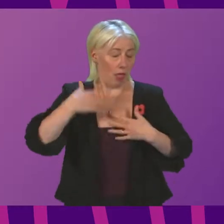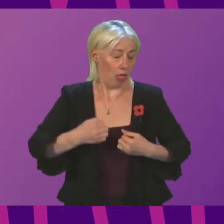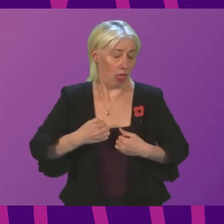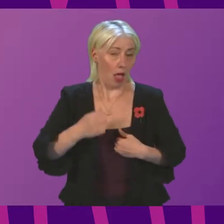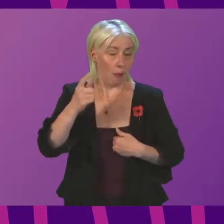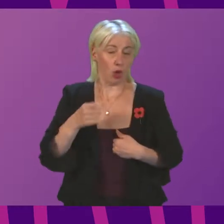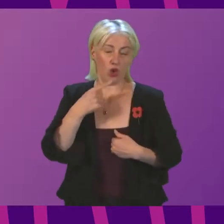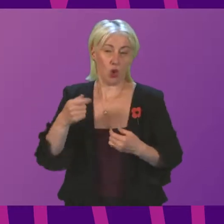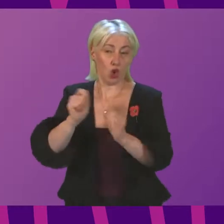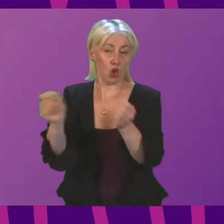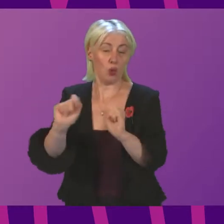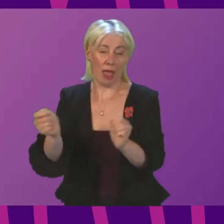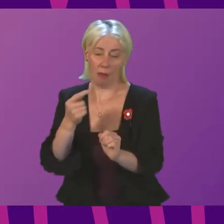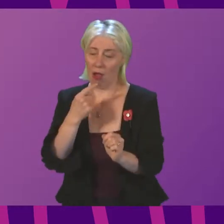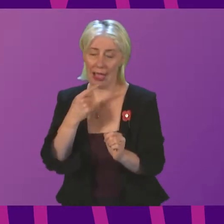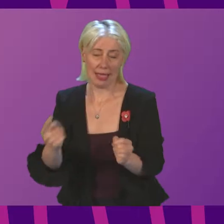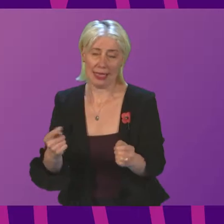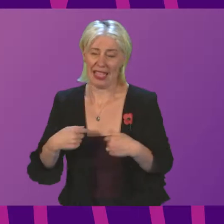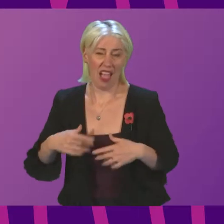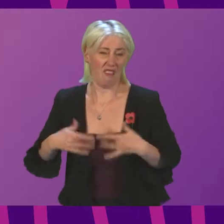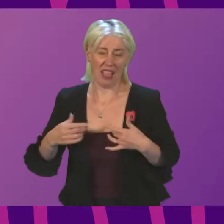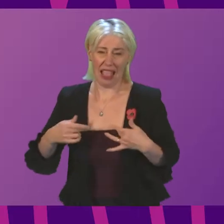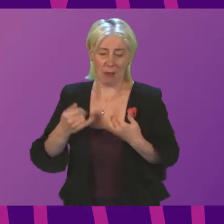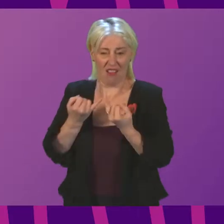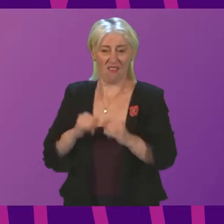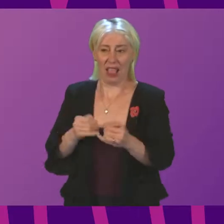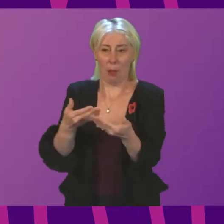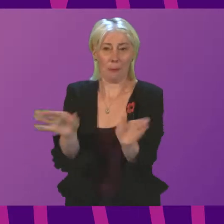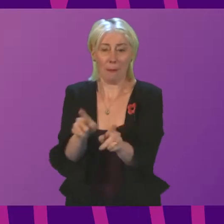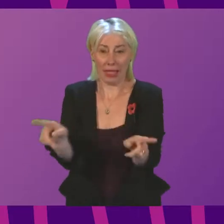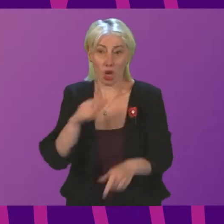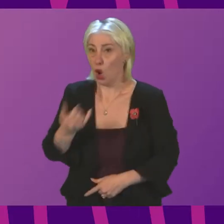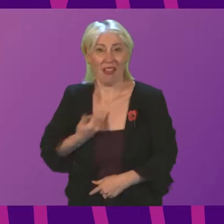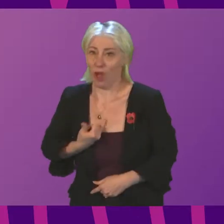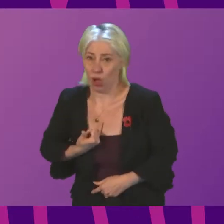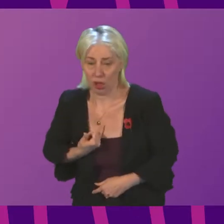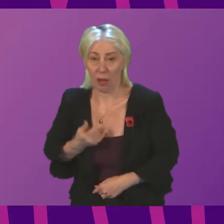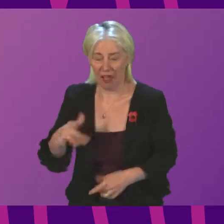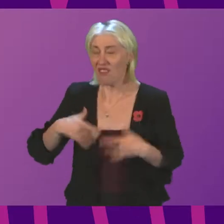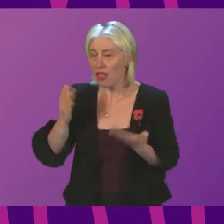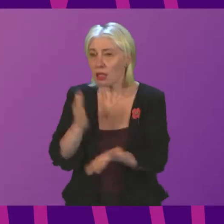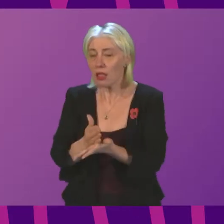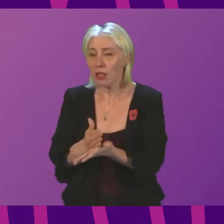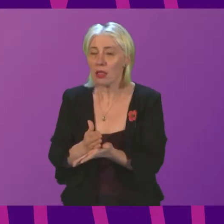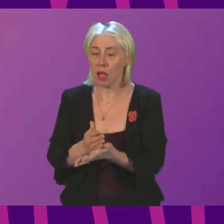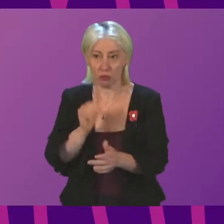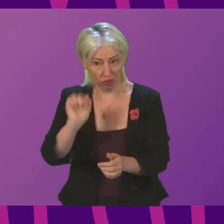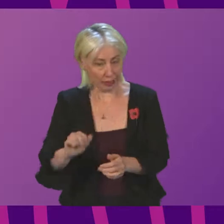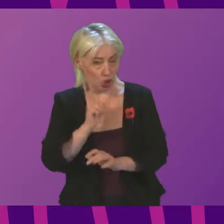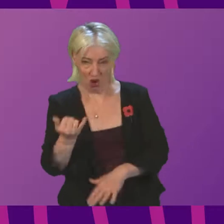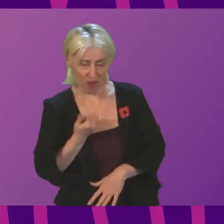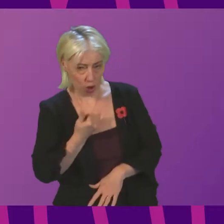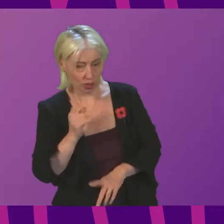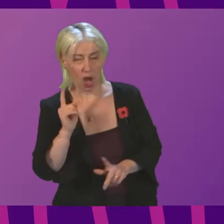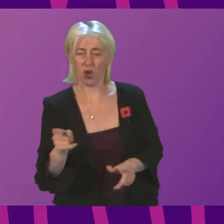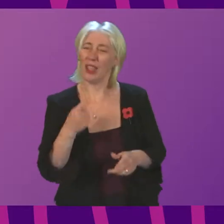if we are failing the public, even though it is not our fault. Presiding officer, it is not their fault. So can I ask the Deputy First Minister to